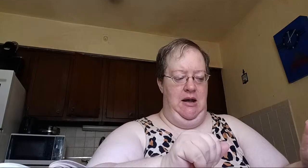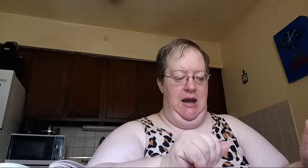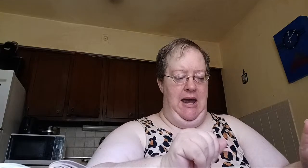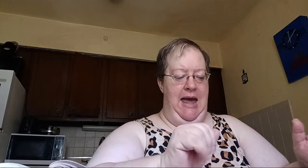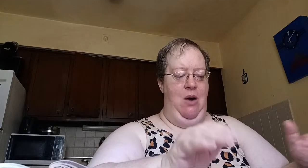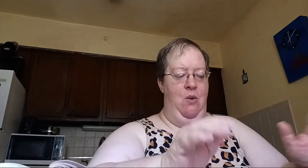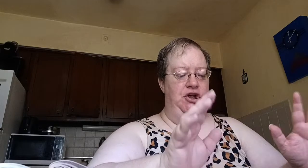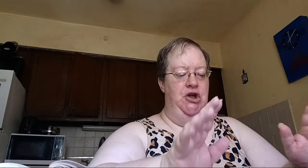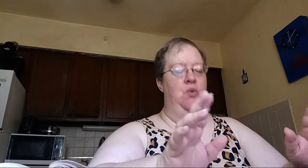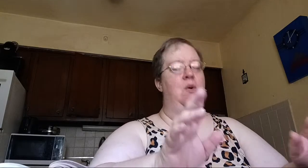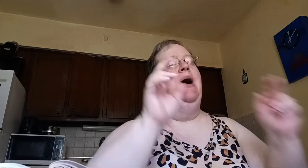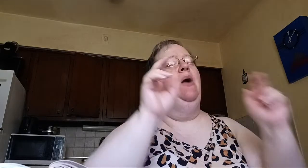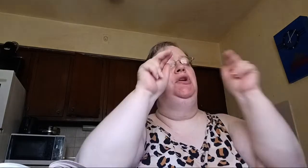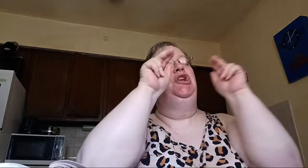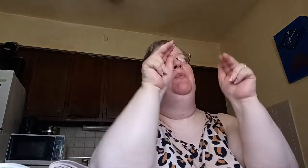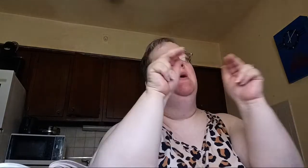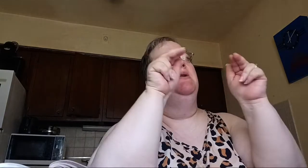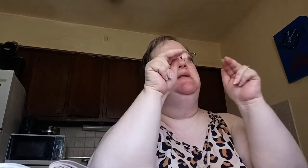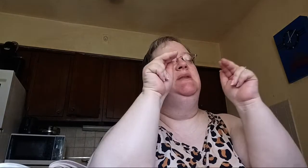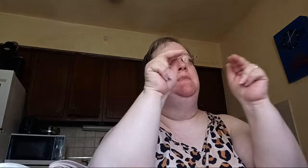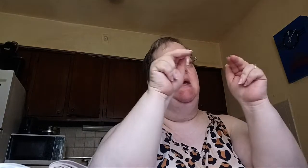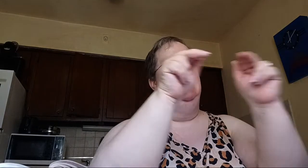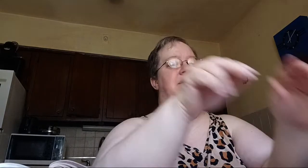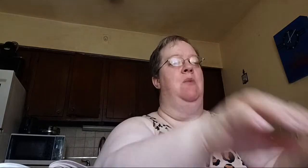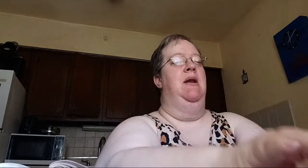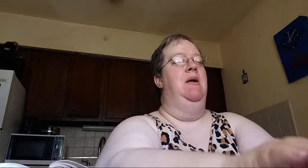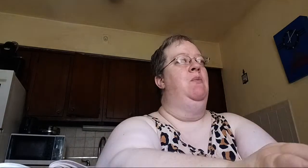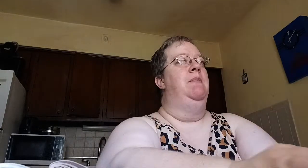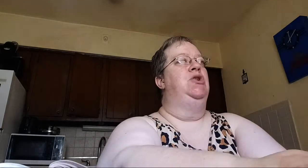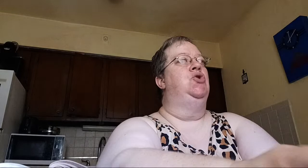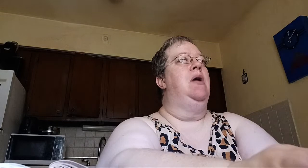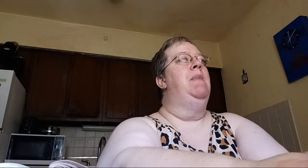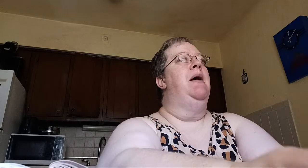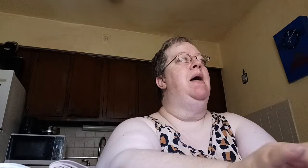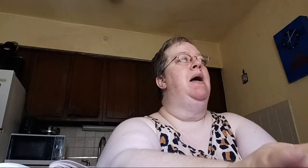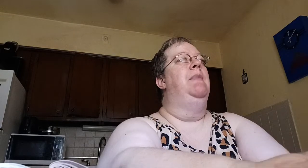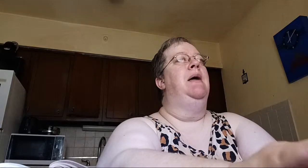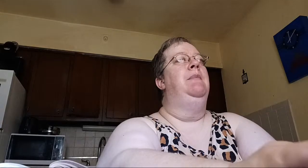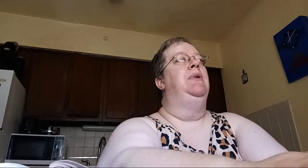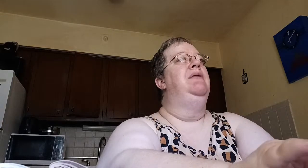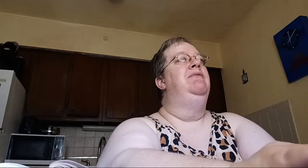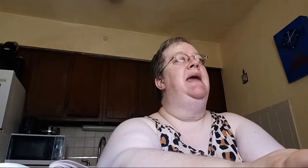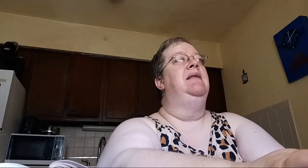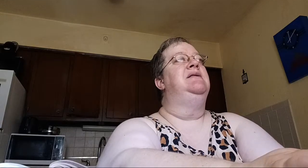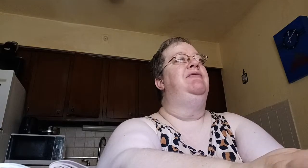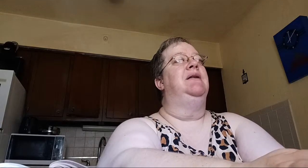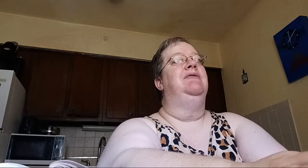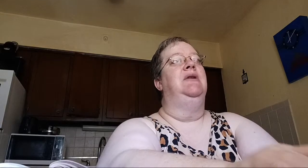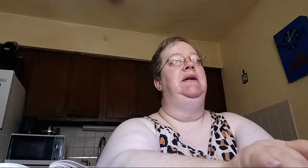How will you, how will you build some space? I want to, I want to make sure I'm, I'm, I'm conveying this effectively here.